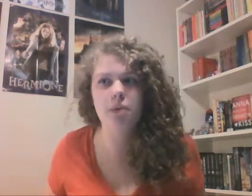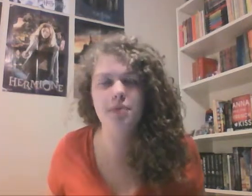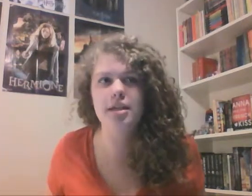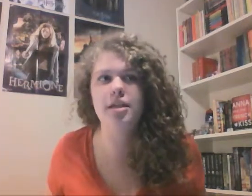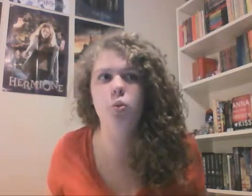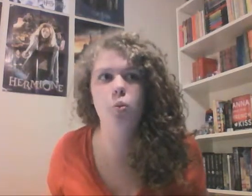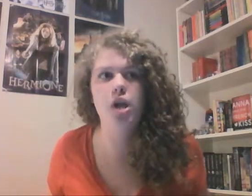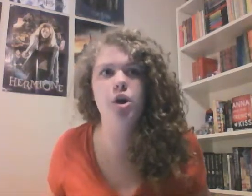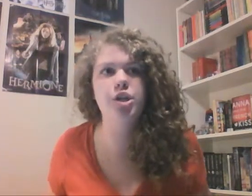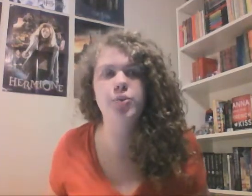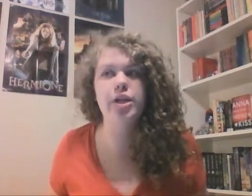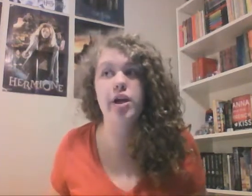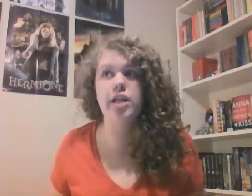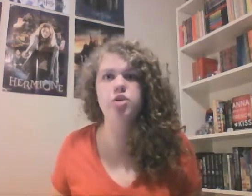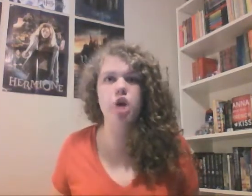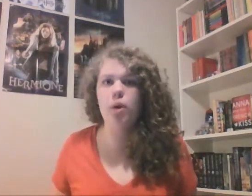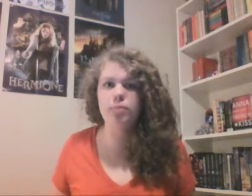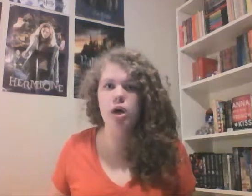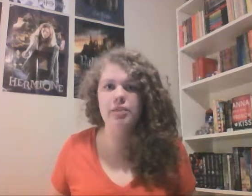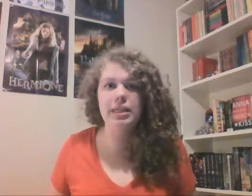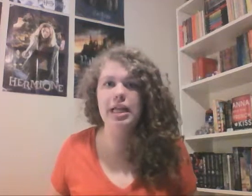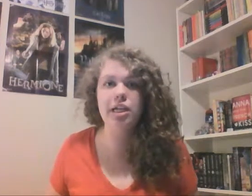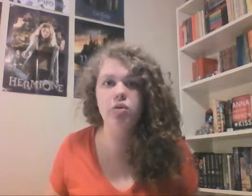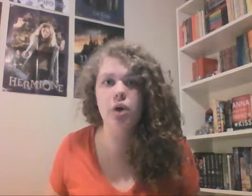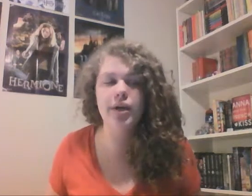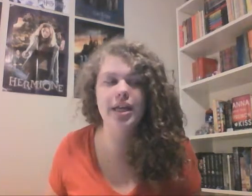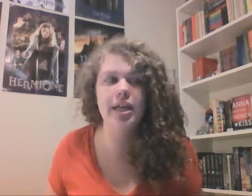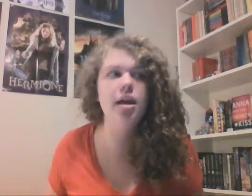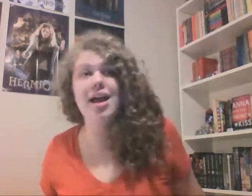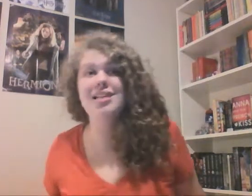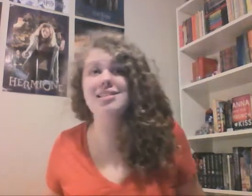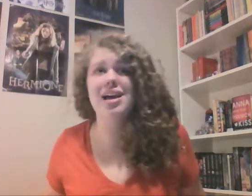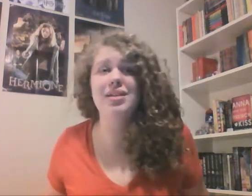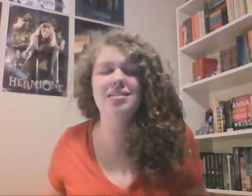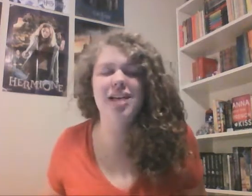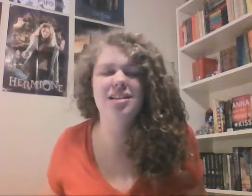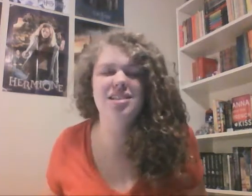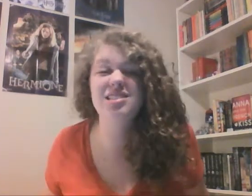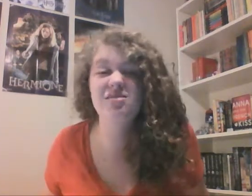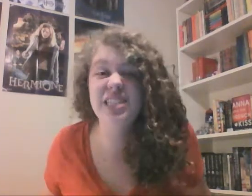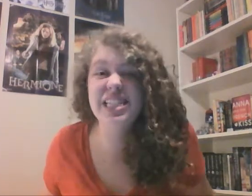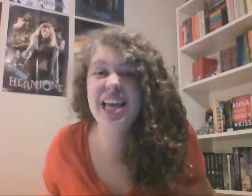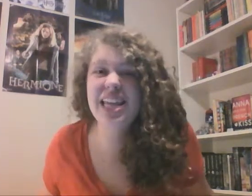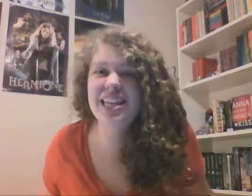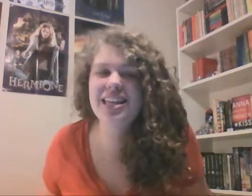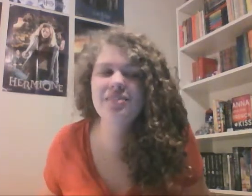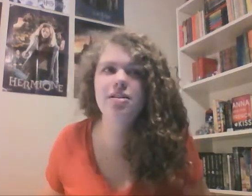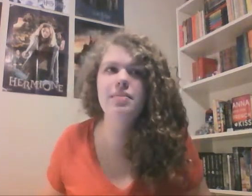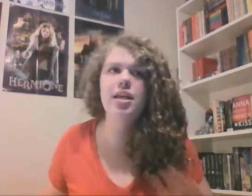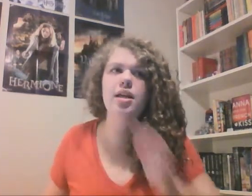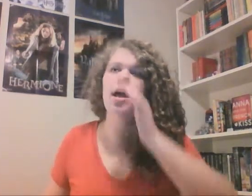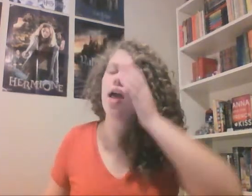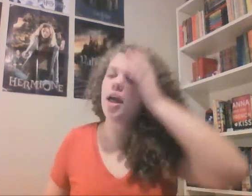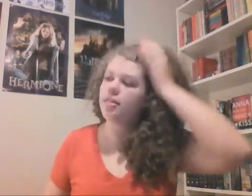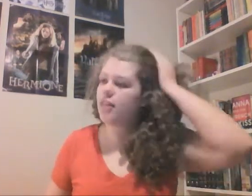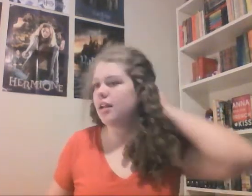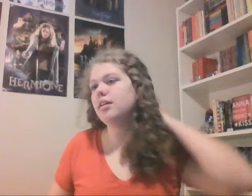not be here. What are you doing here? I let you go. I'm not going to be letting you go again. And Simon like doesn't really say anything for a minute. And then